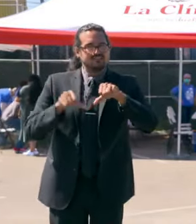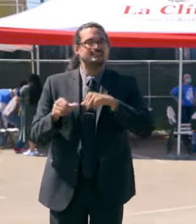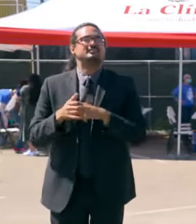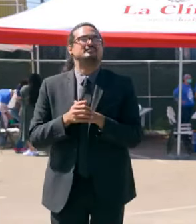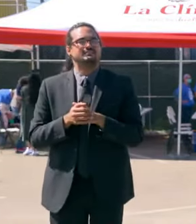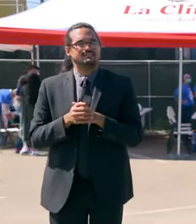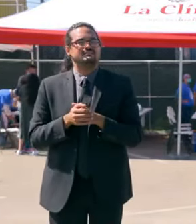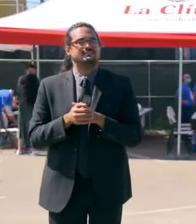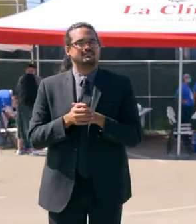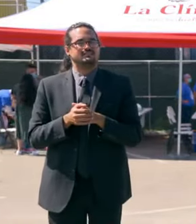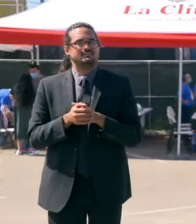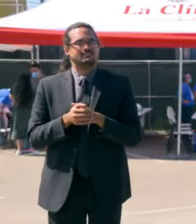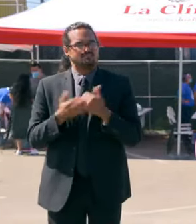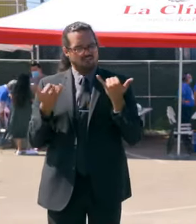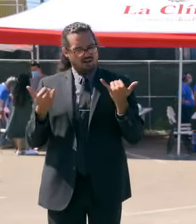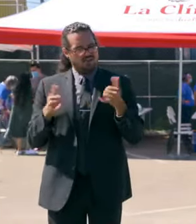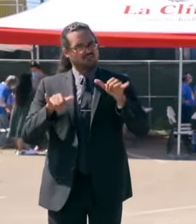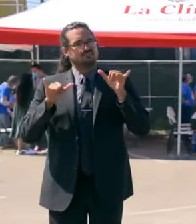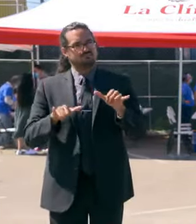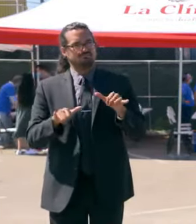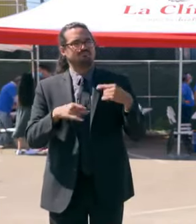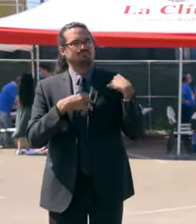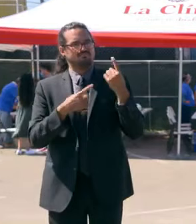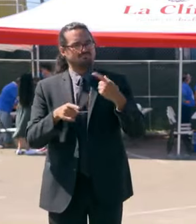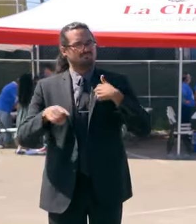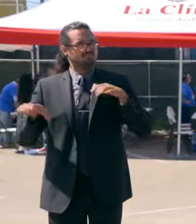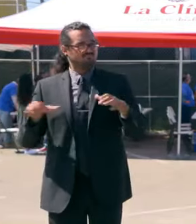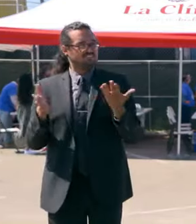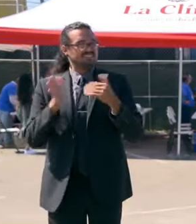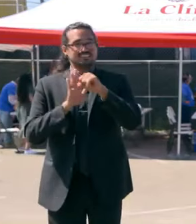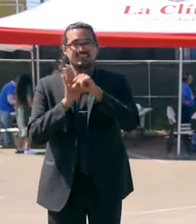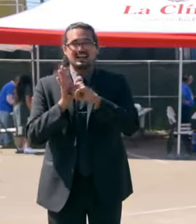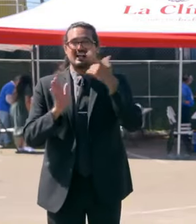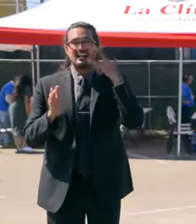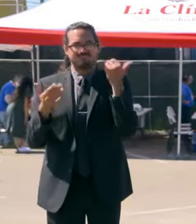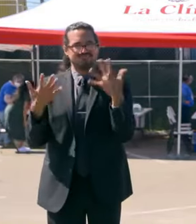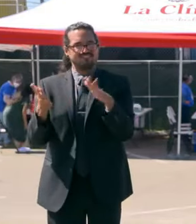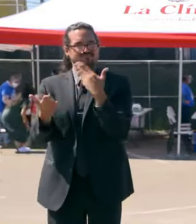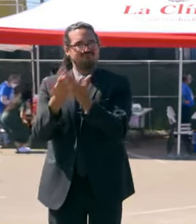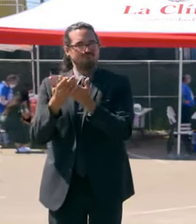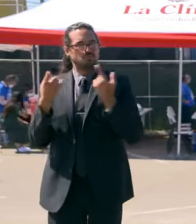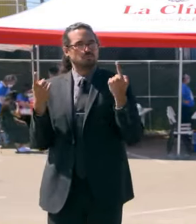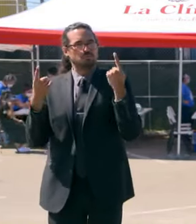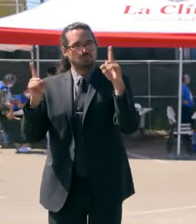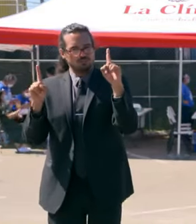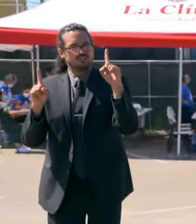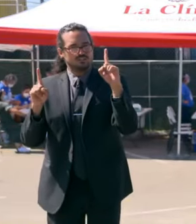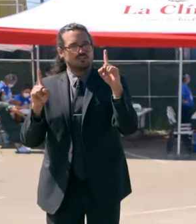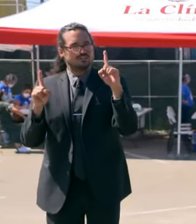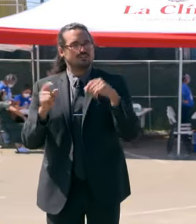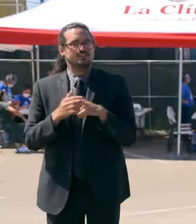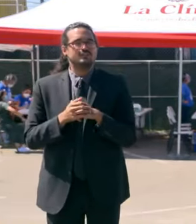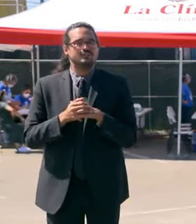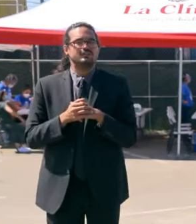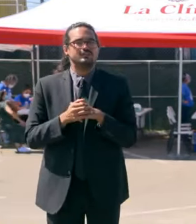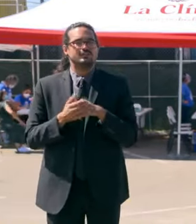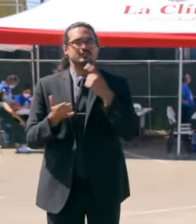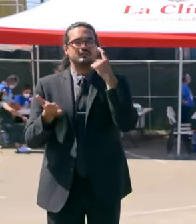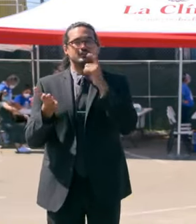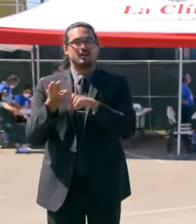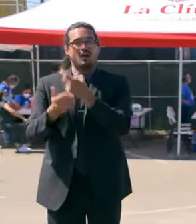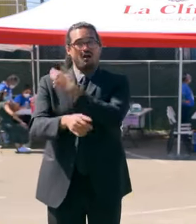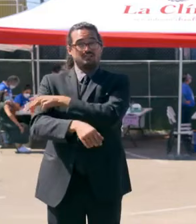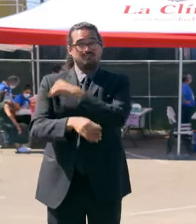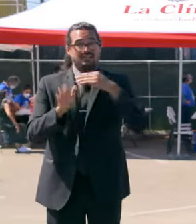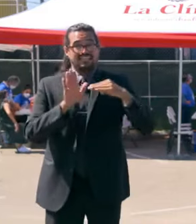that we're on here in the state of California that is proving itself. We're seeing a plateauing in hospitalizations. We're seeing a